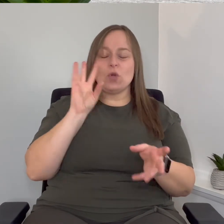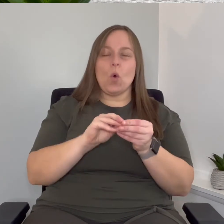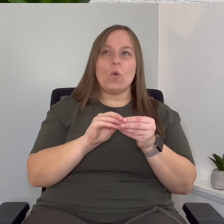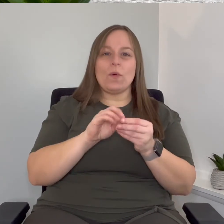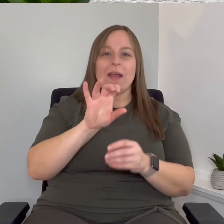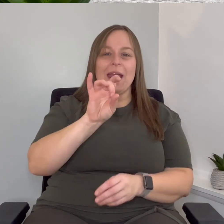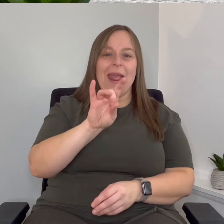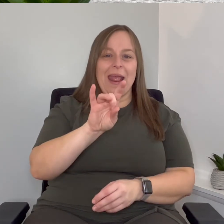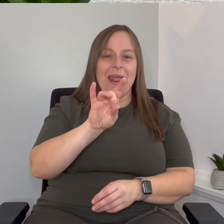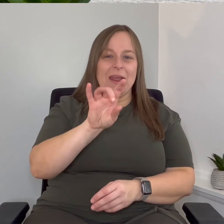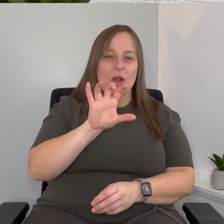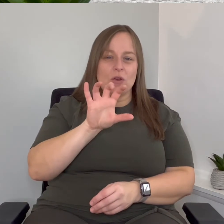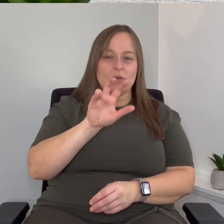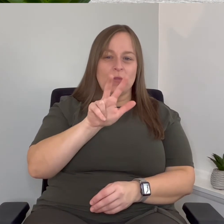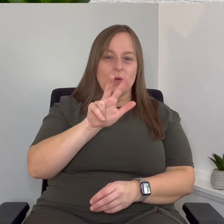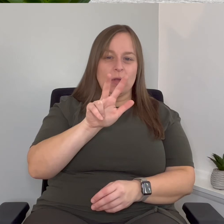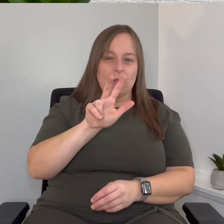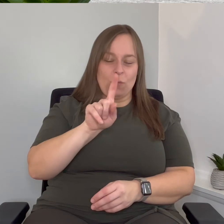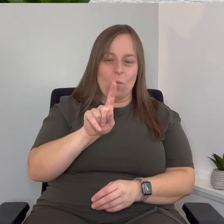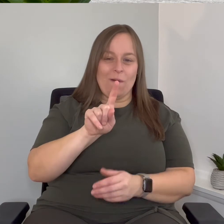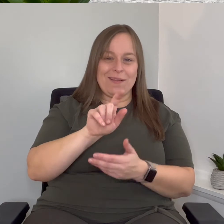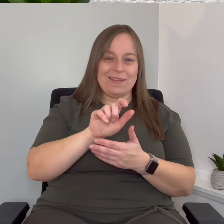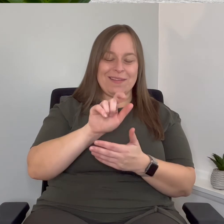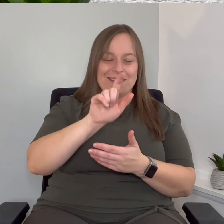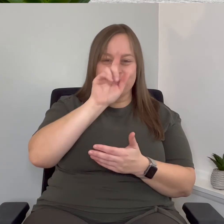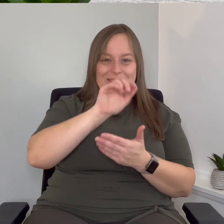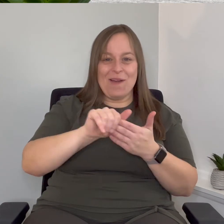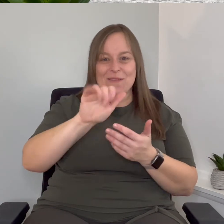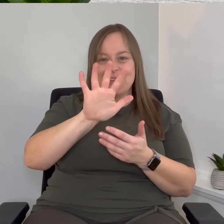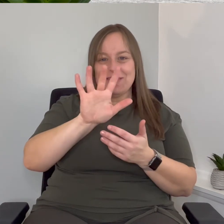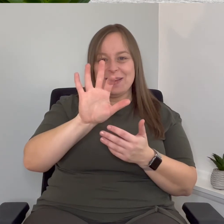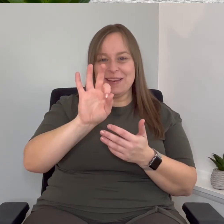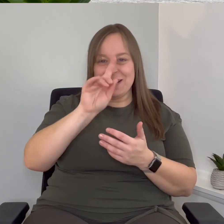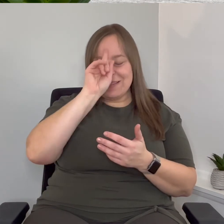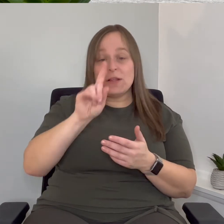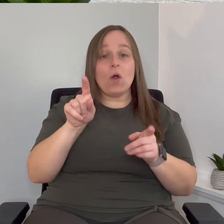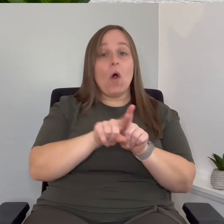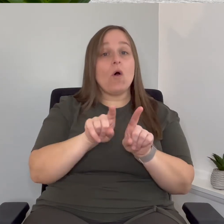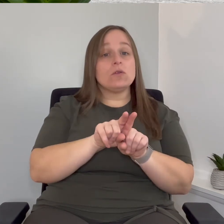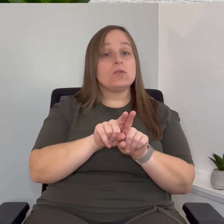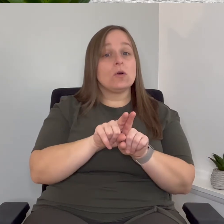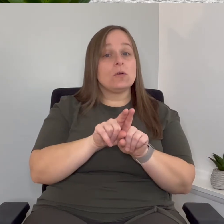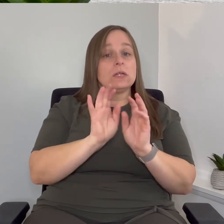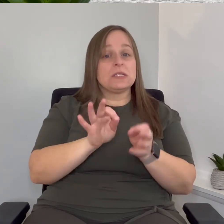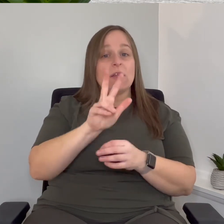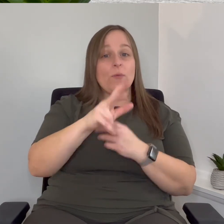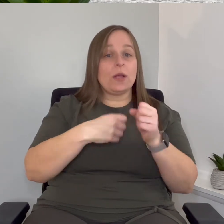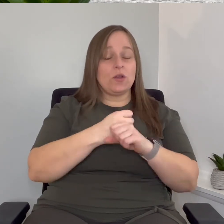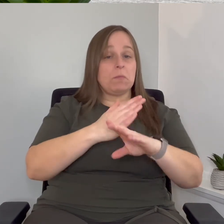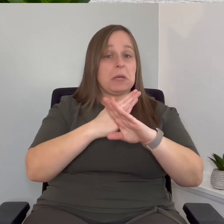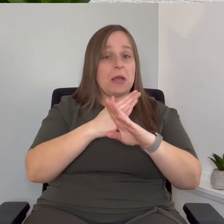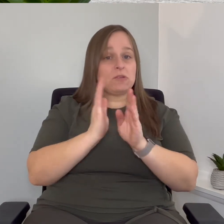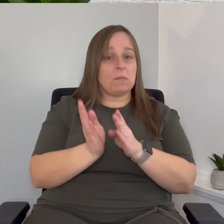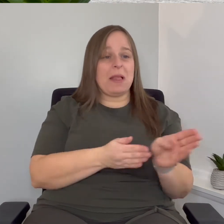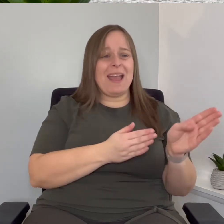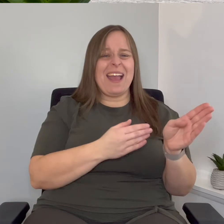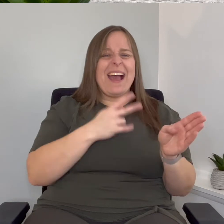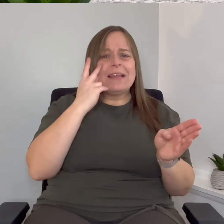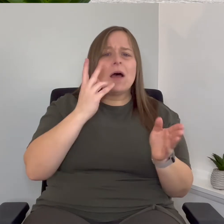831.59 and we also decided to do the three-year protection plan with it because I did see some reviews